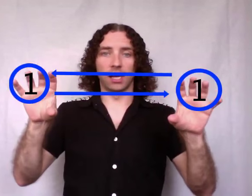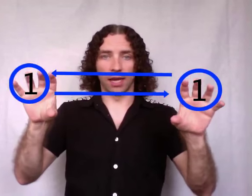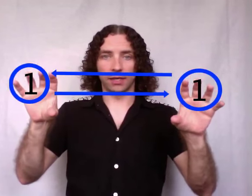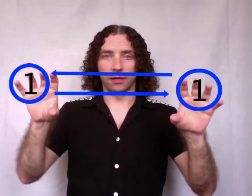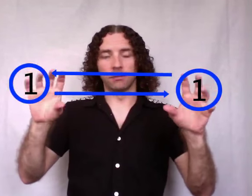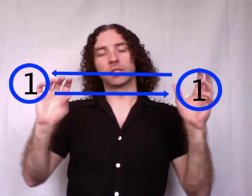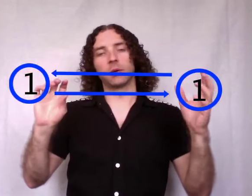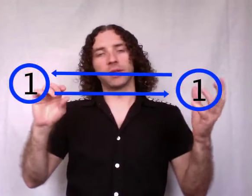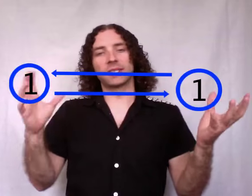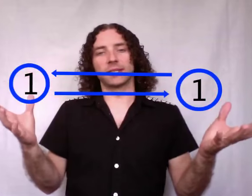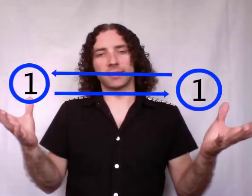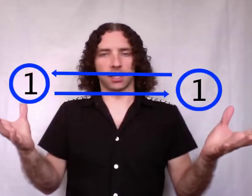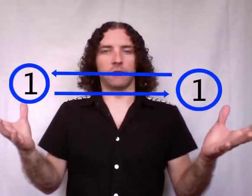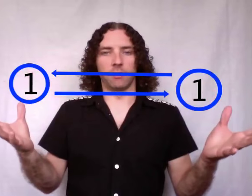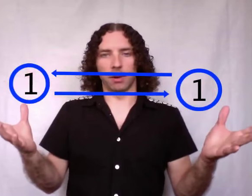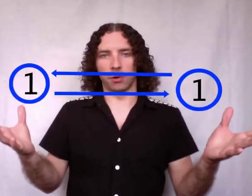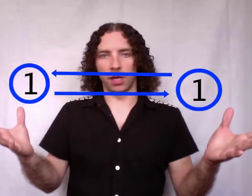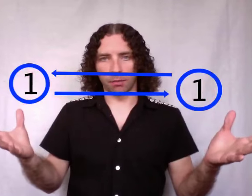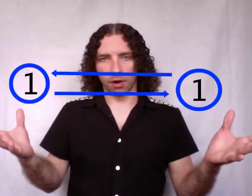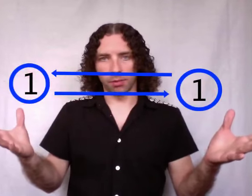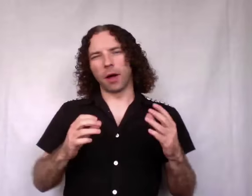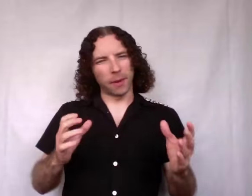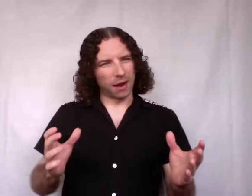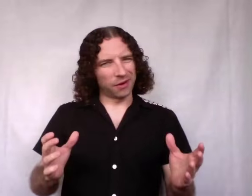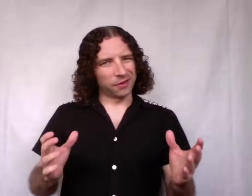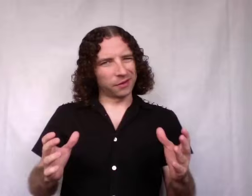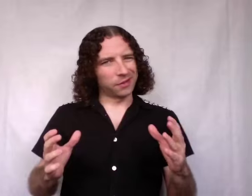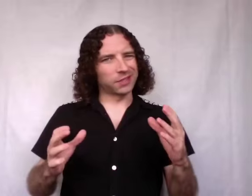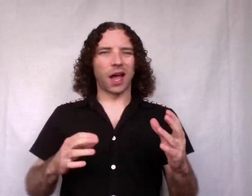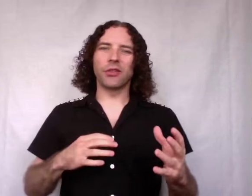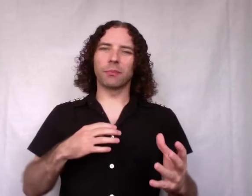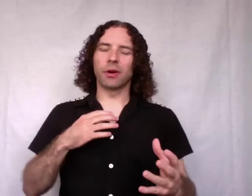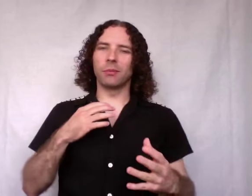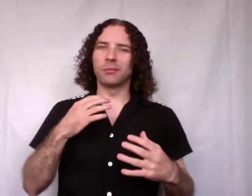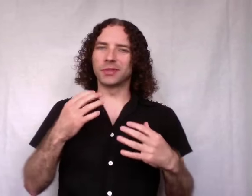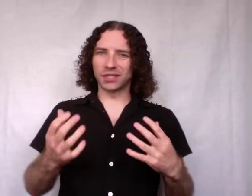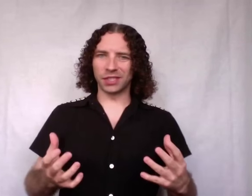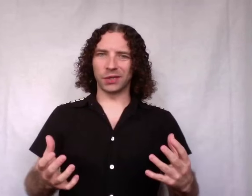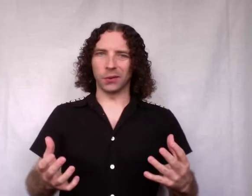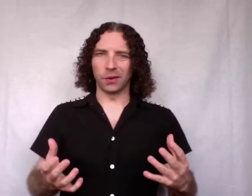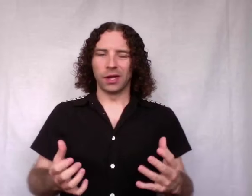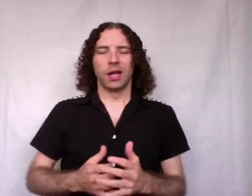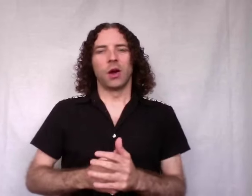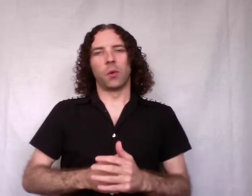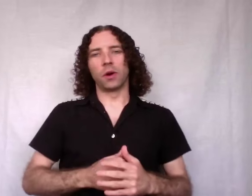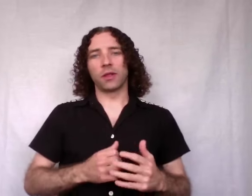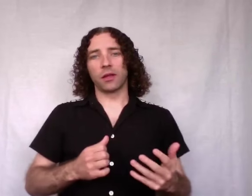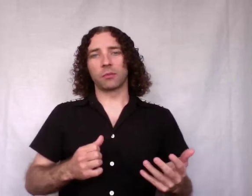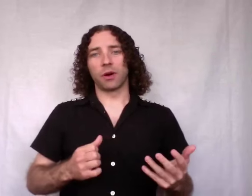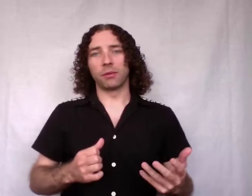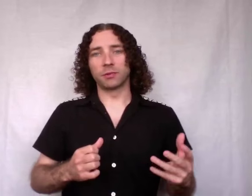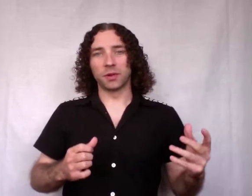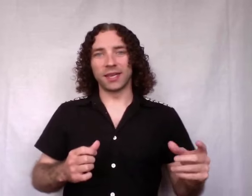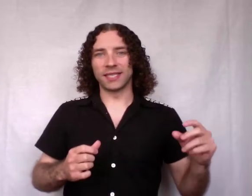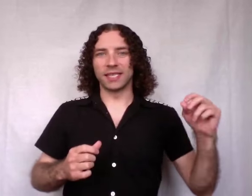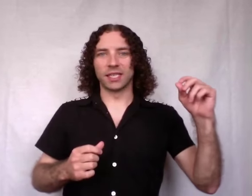collected. So, this doesn't solve the memory of the problem. However, there's other problems, too. One of the other problems with this is,